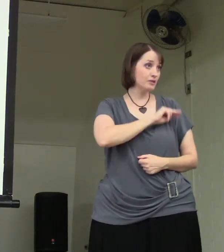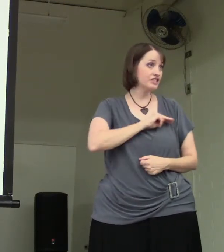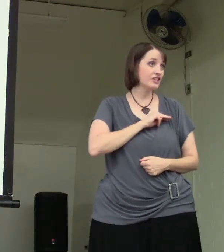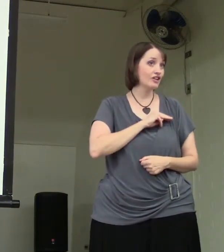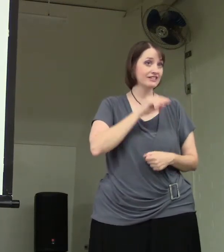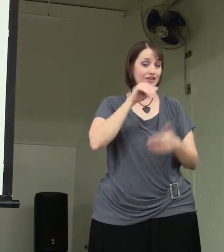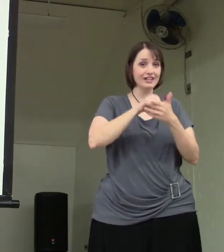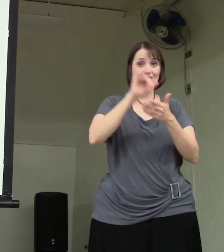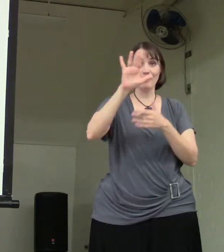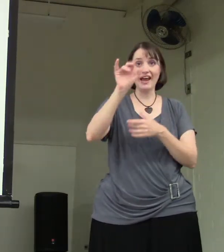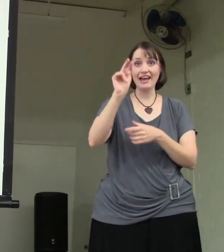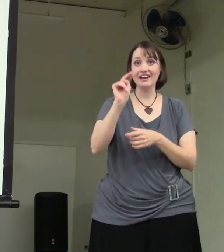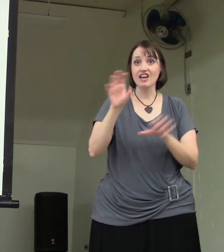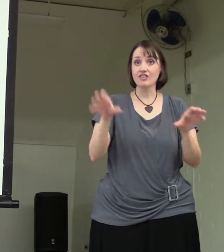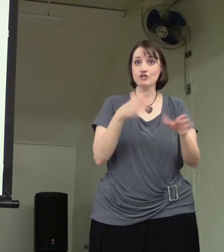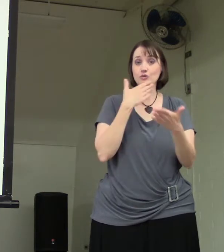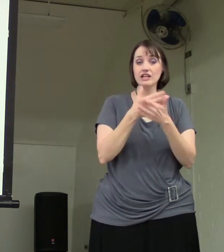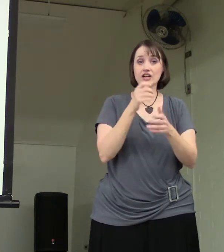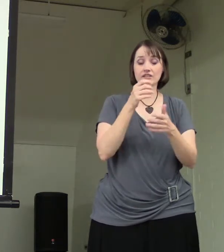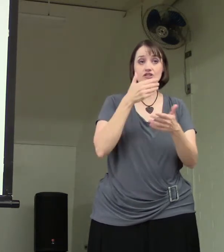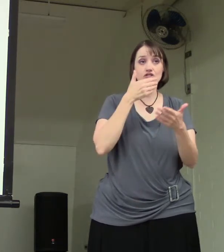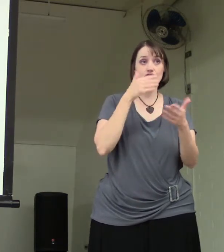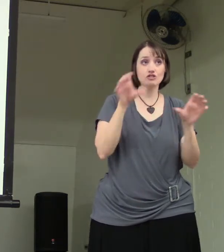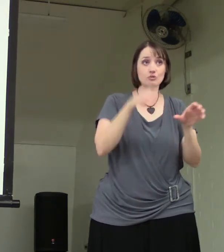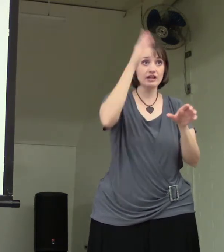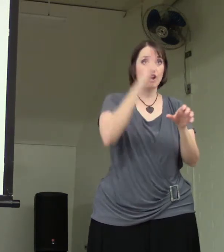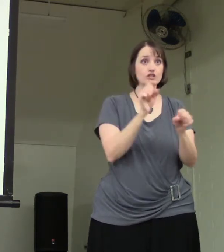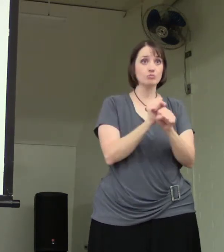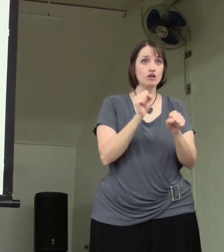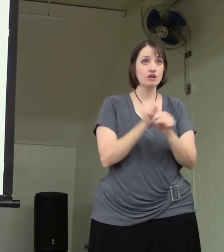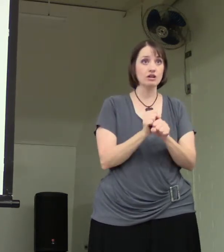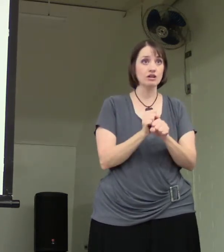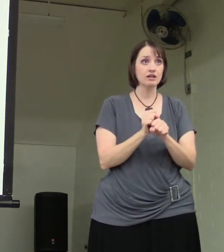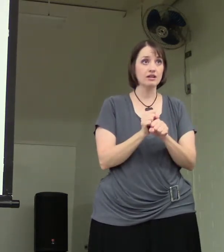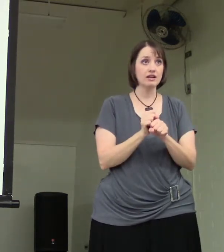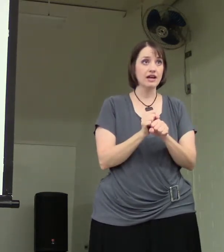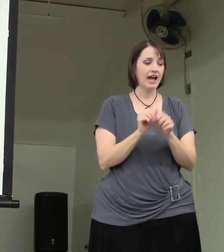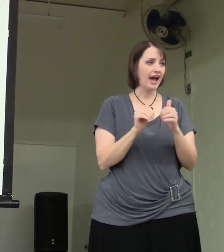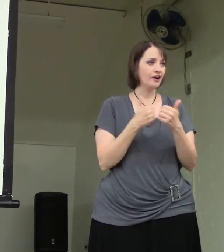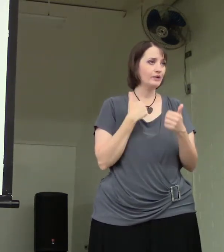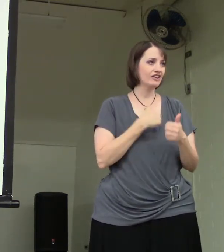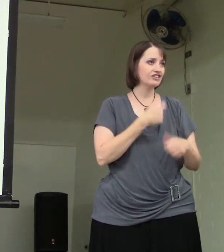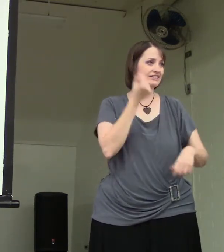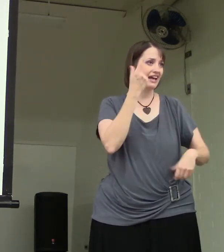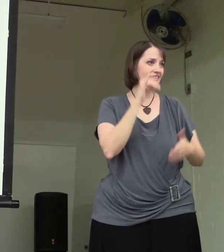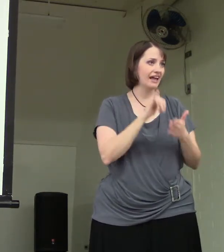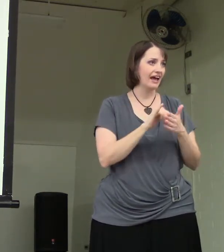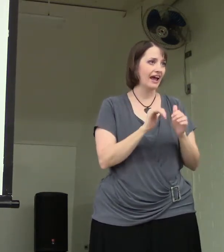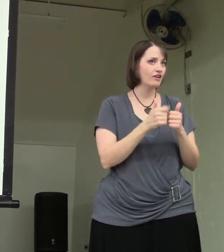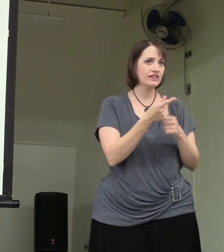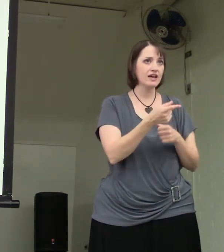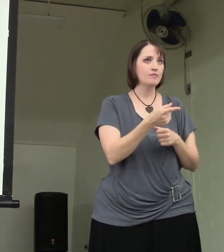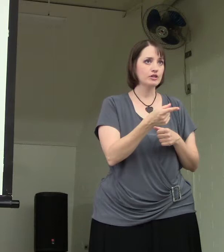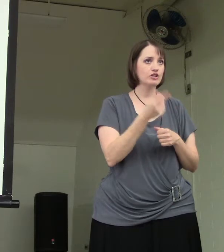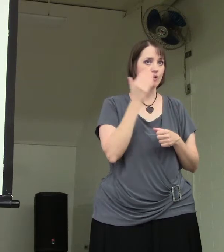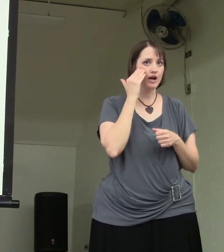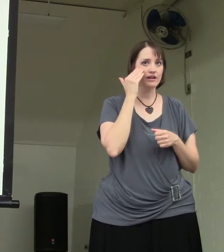missionaries. They're in Iran. They're doing God's work. How do we understand that? But you know what?